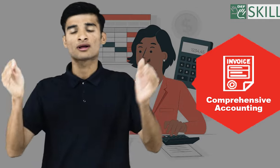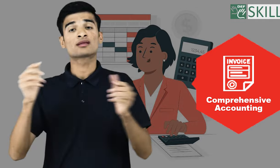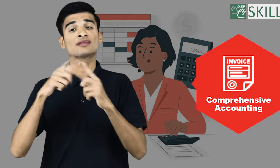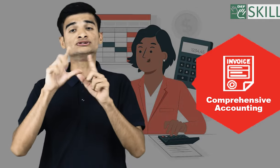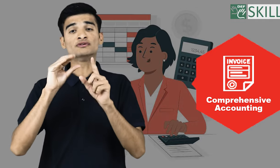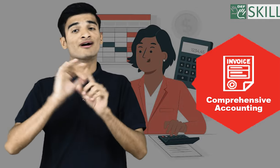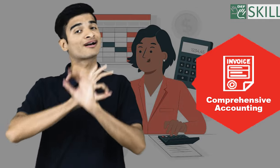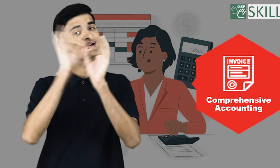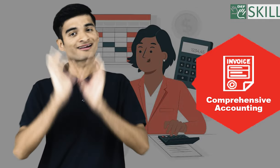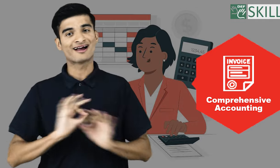sizes.